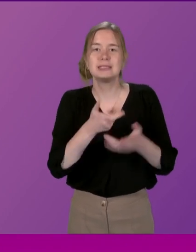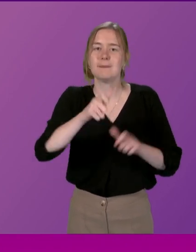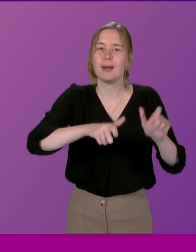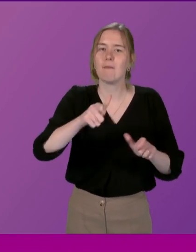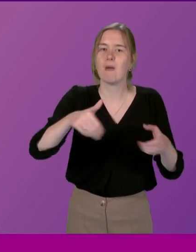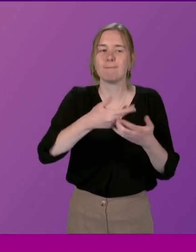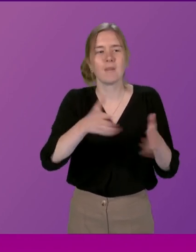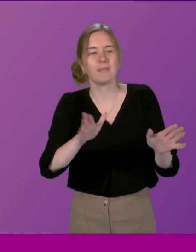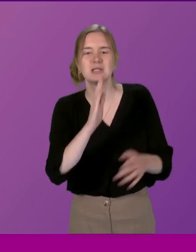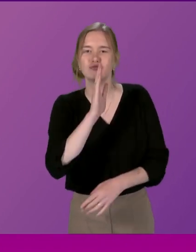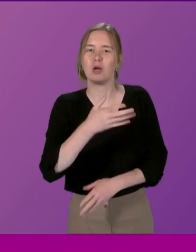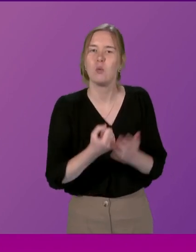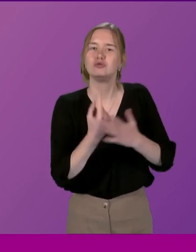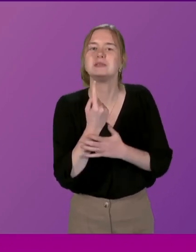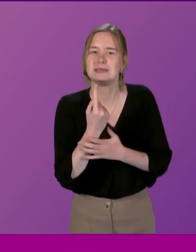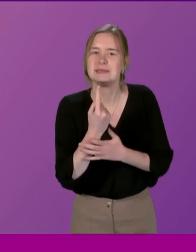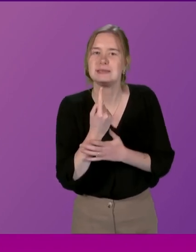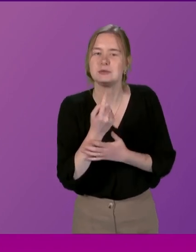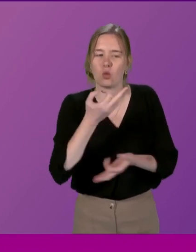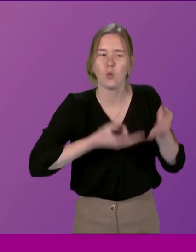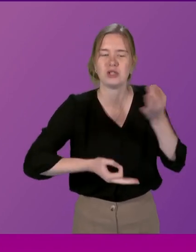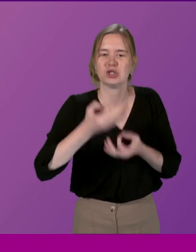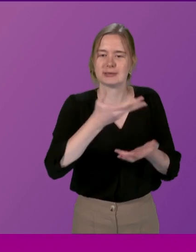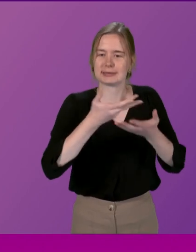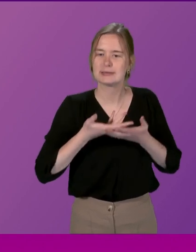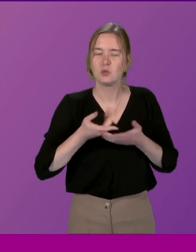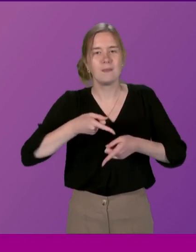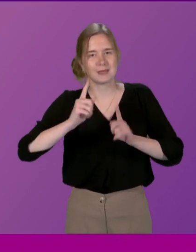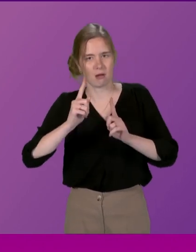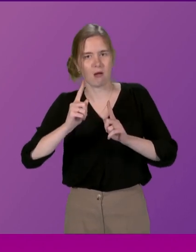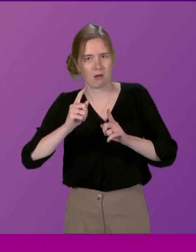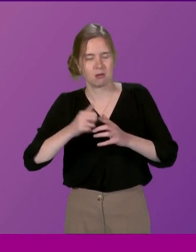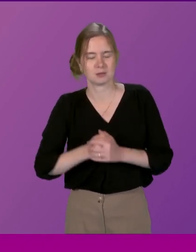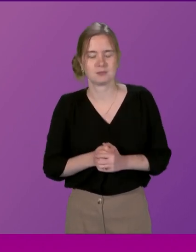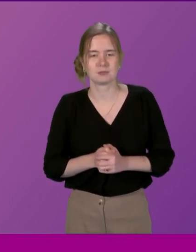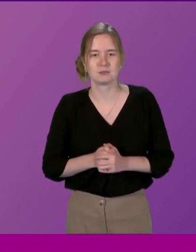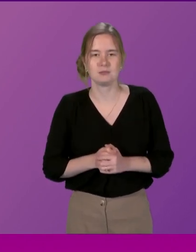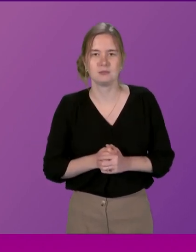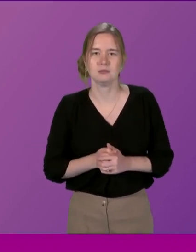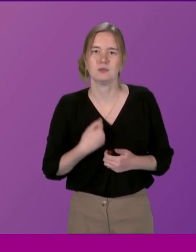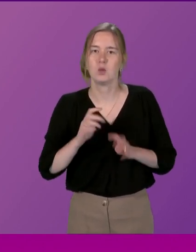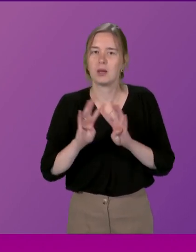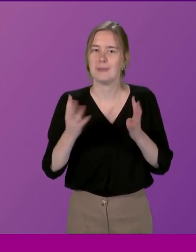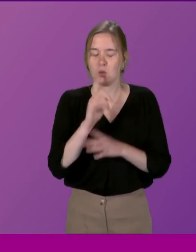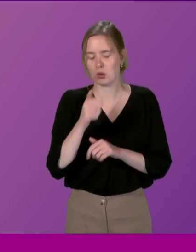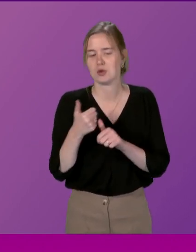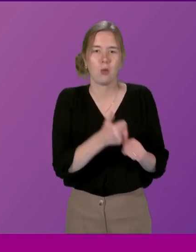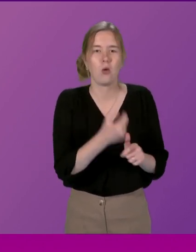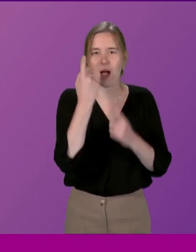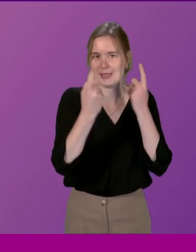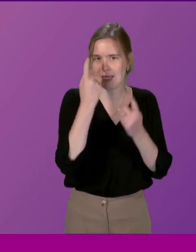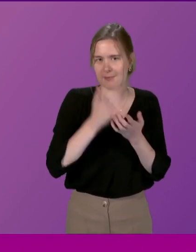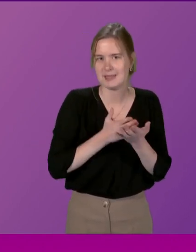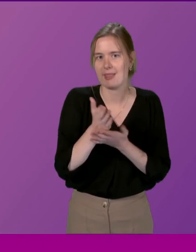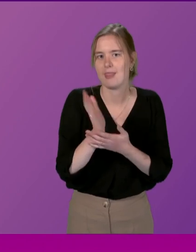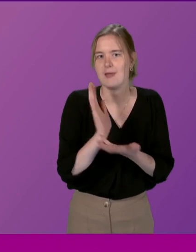of the public a direct opportunity to put their questions to a government minister As a committee, we were unable to support that idea of delivering us